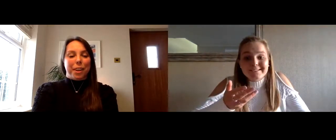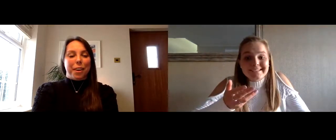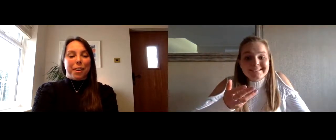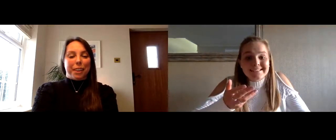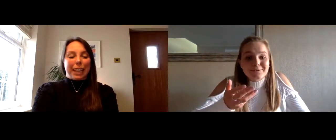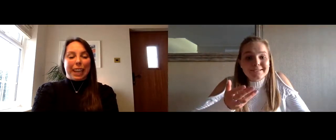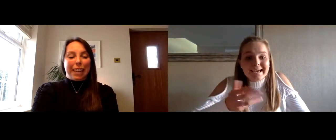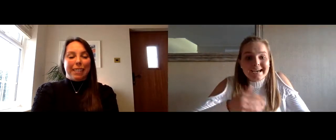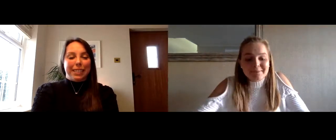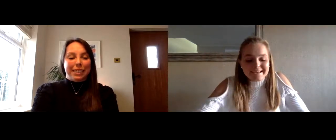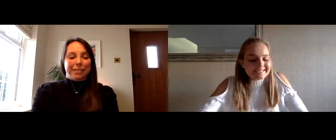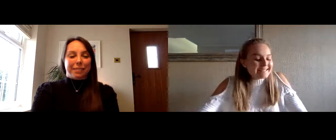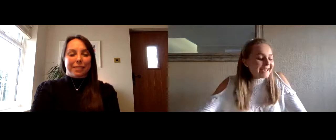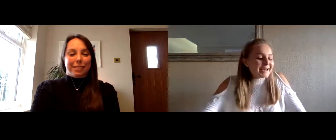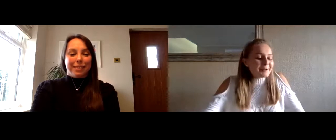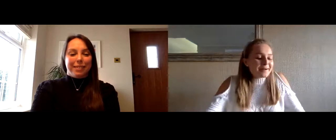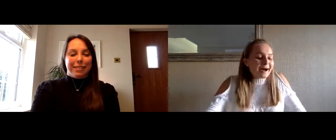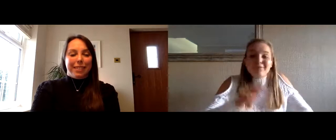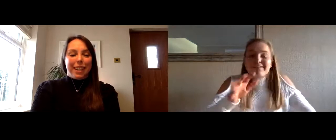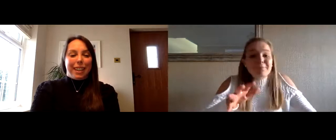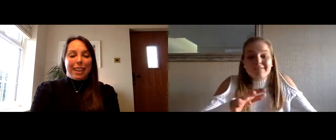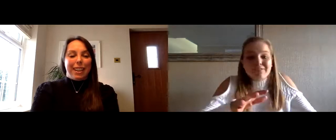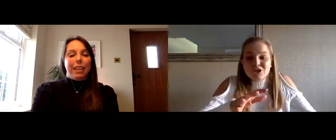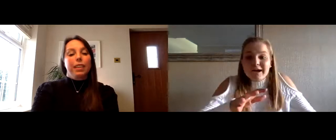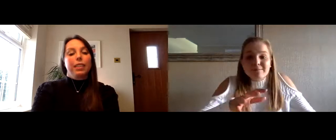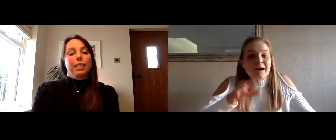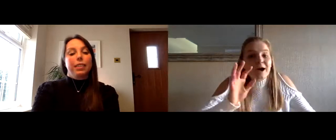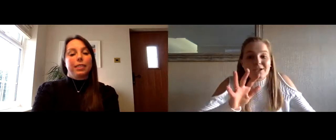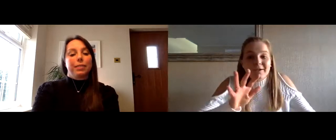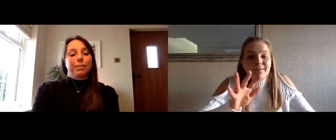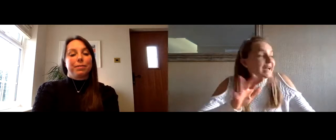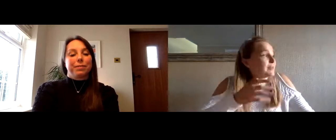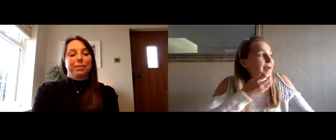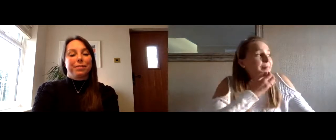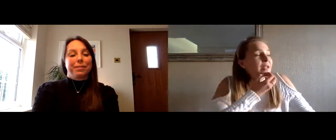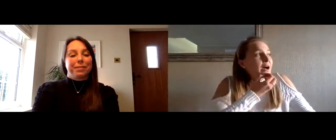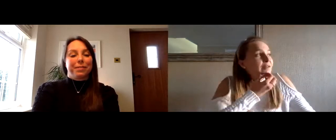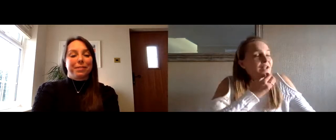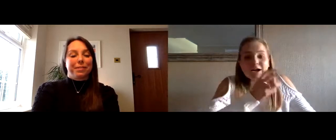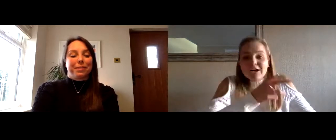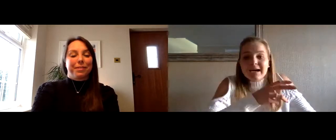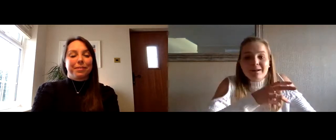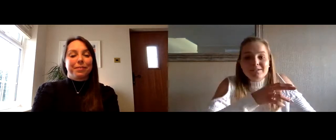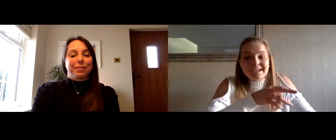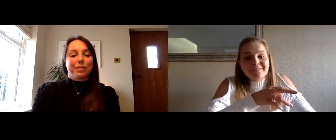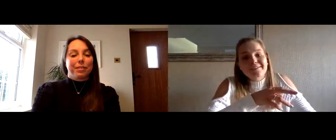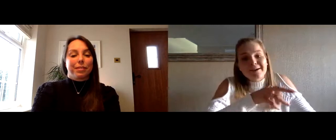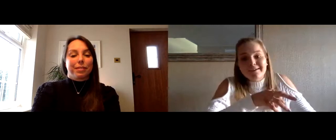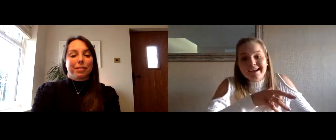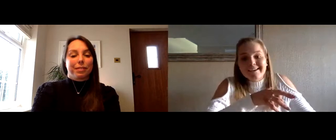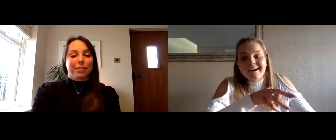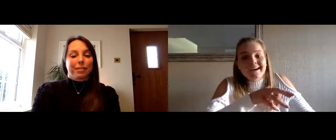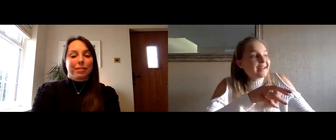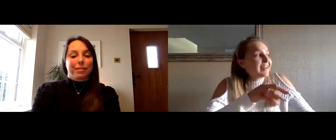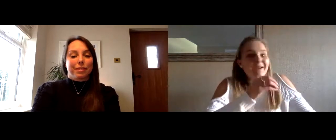it's going to be just as it has been um i'm very wary of the time so i hope you don't mind but over the last couple of series of